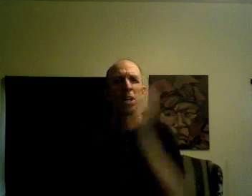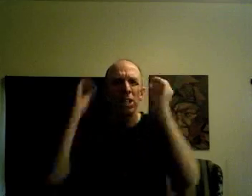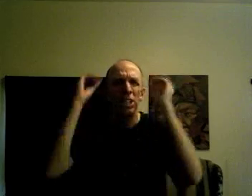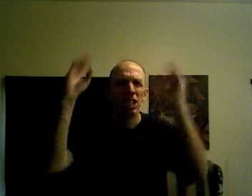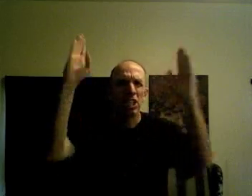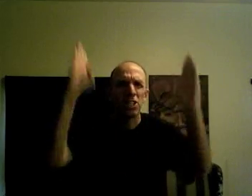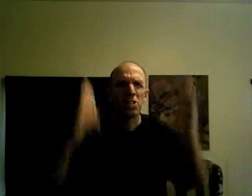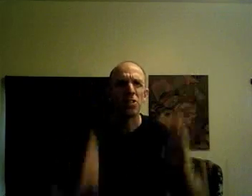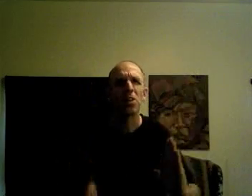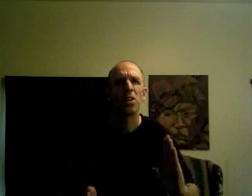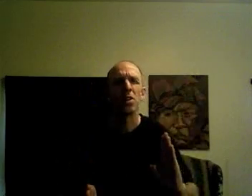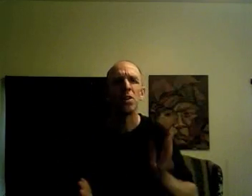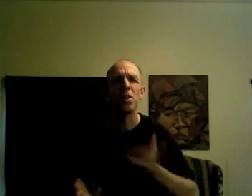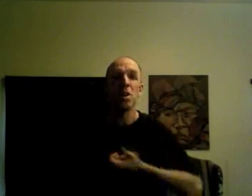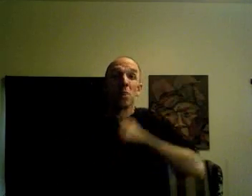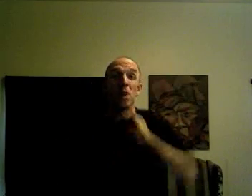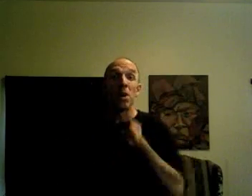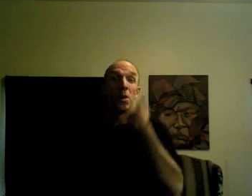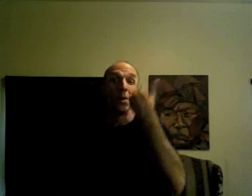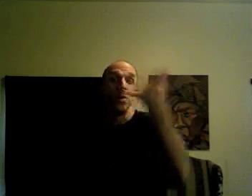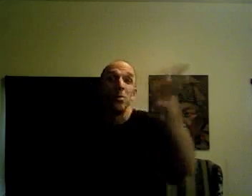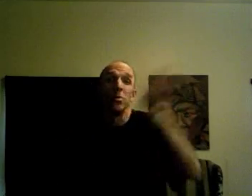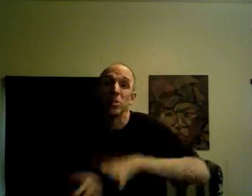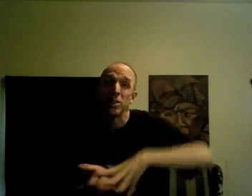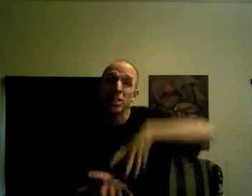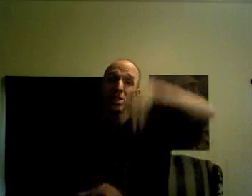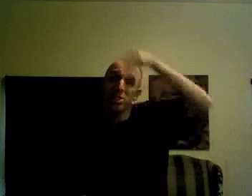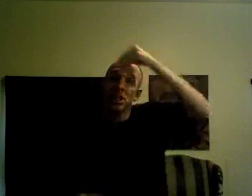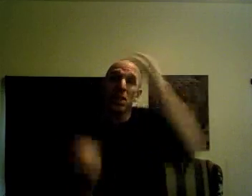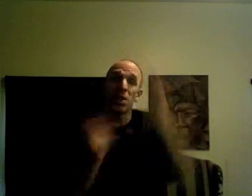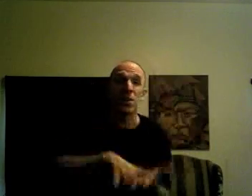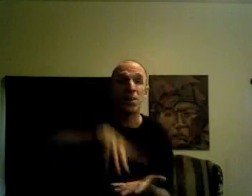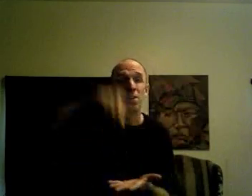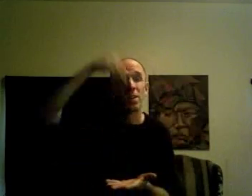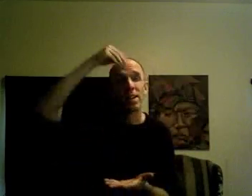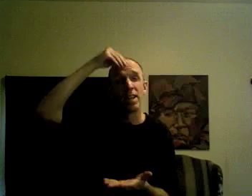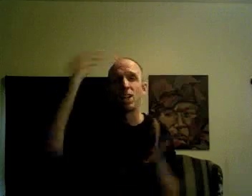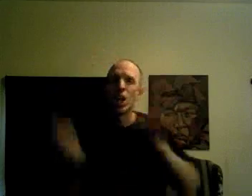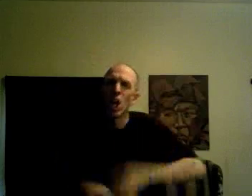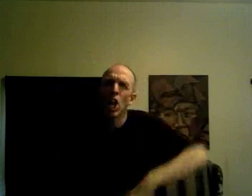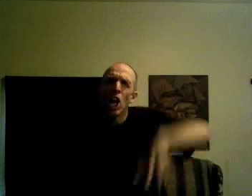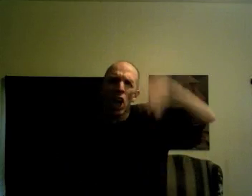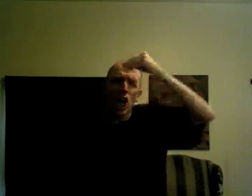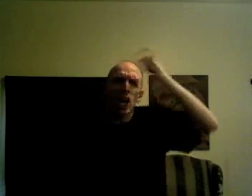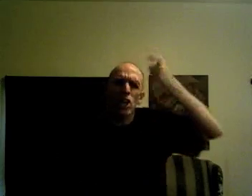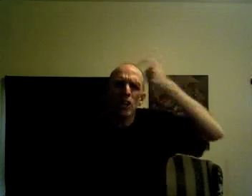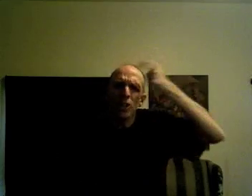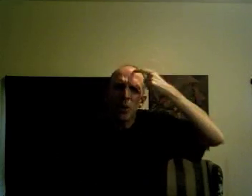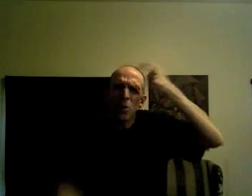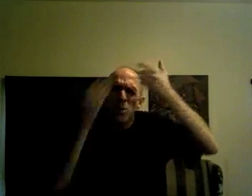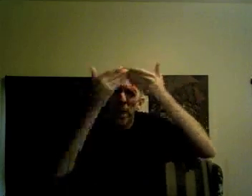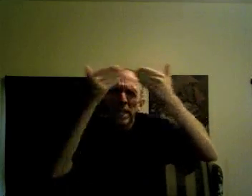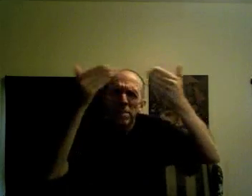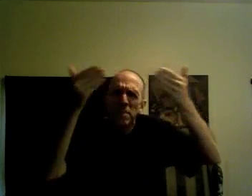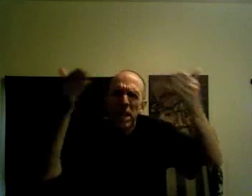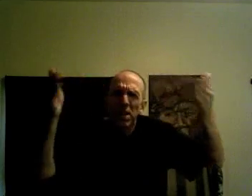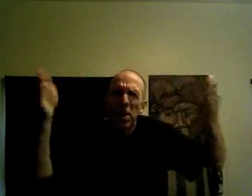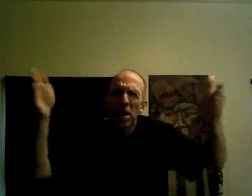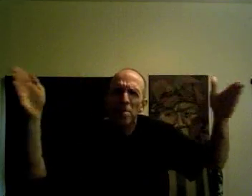teacher. Pottery is learning. Learn to expand our